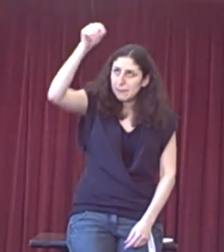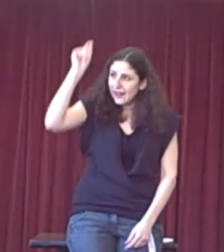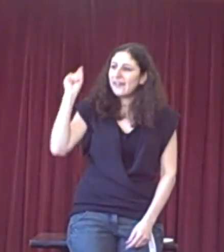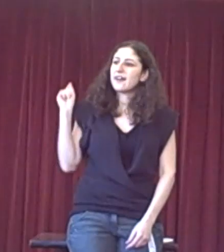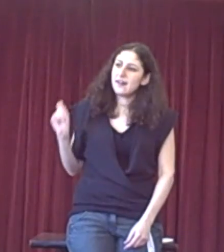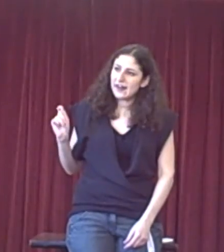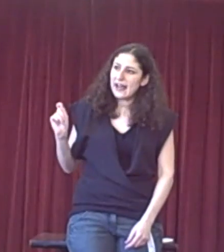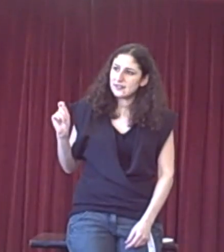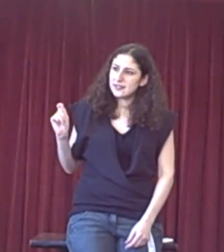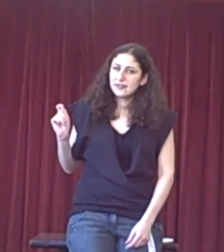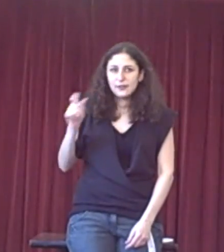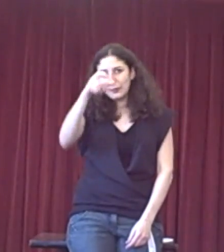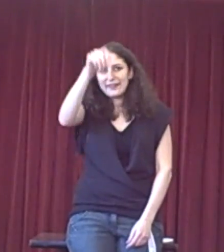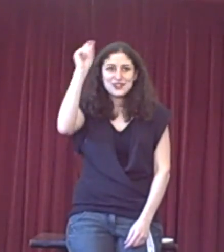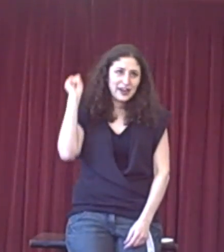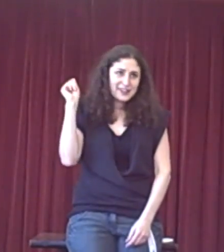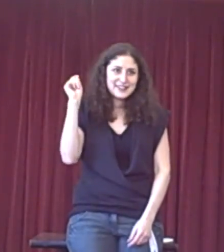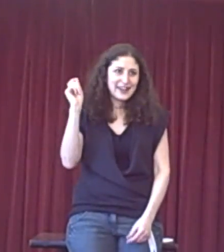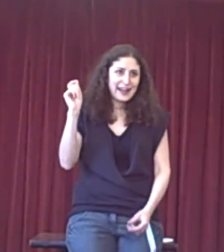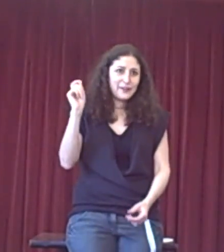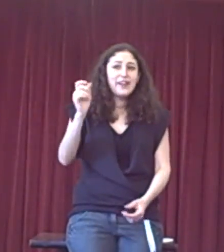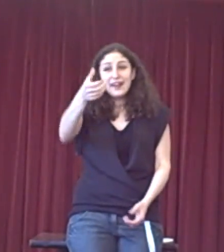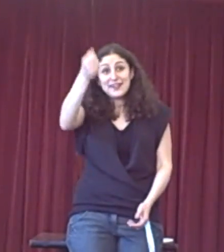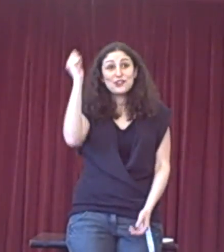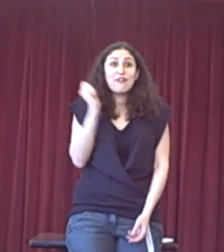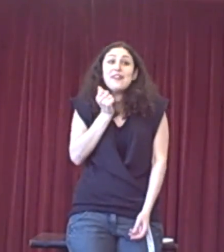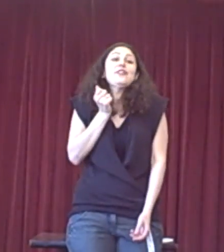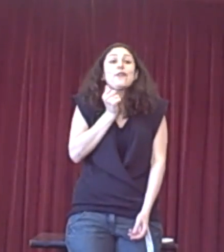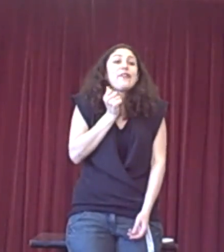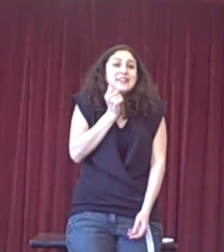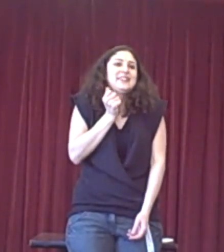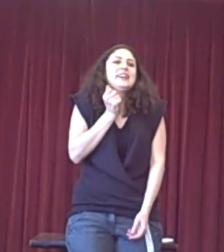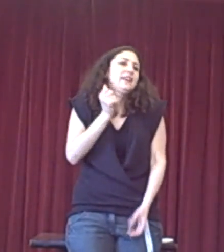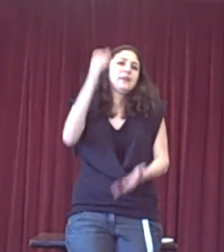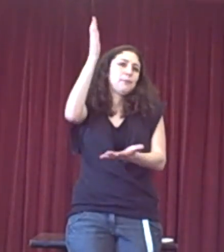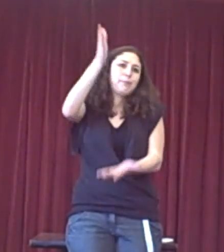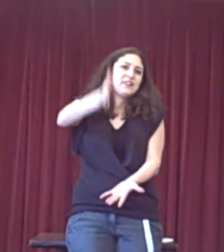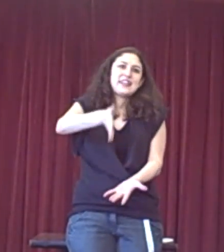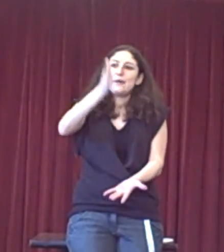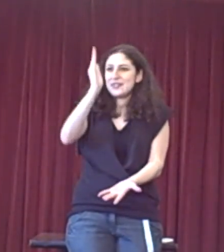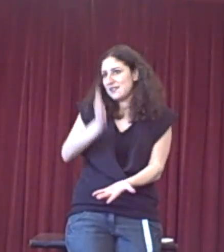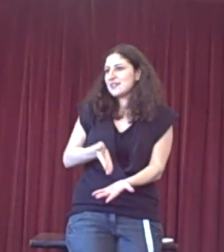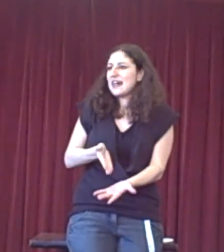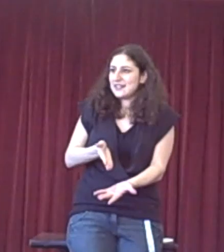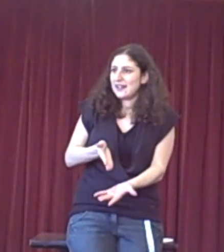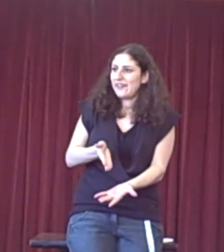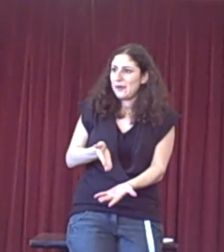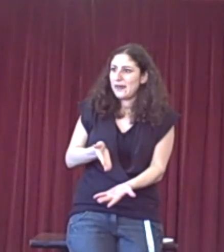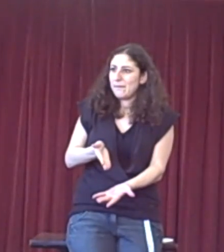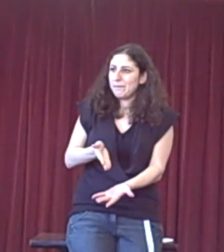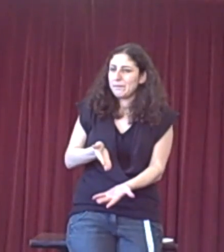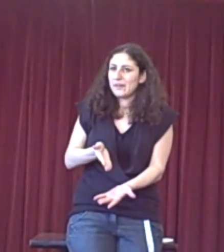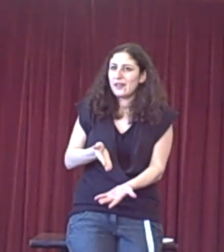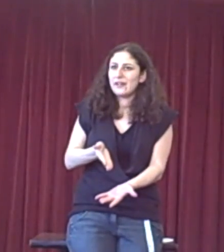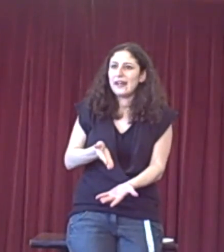pick that card out, make that gender stick out, and it's great that you've got that stick, but the tower's still standing in that way, okay?